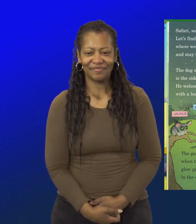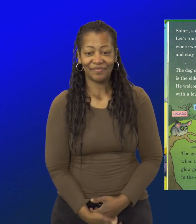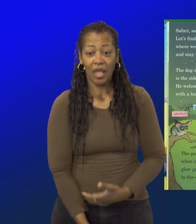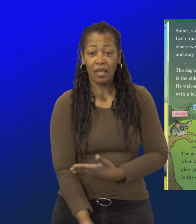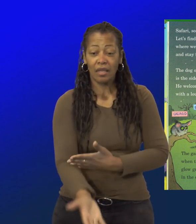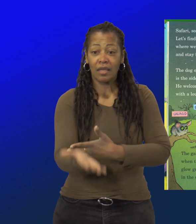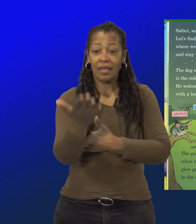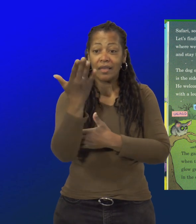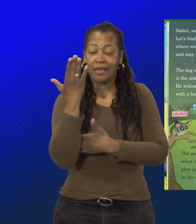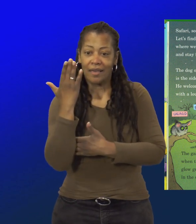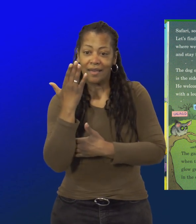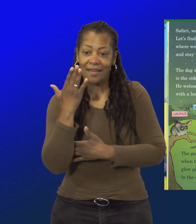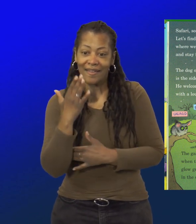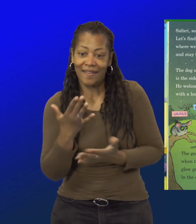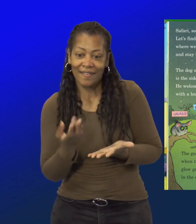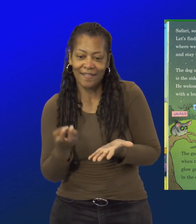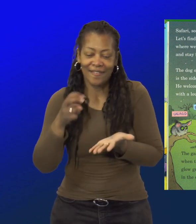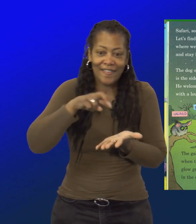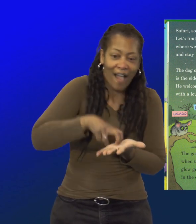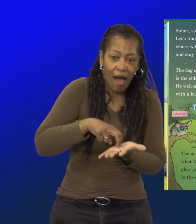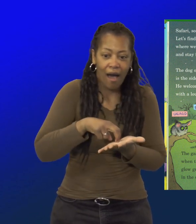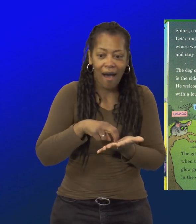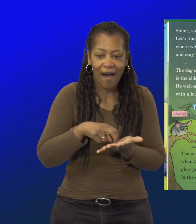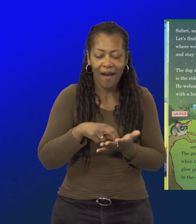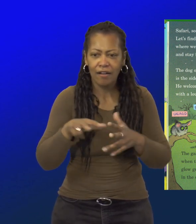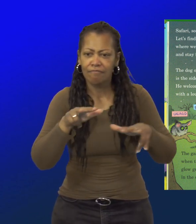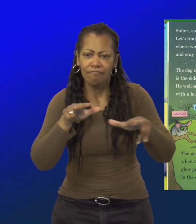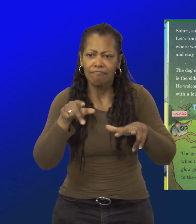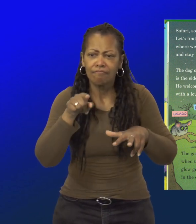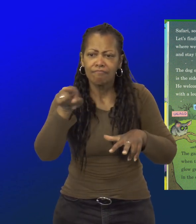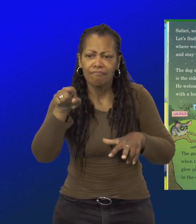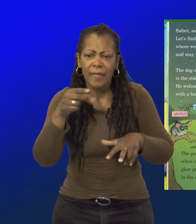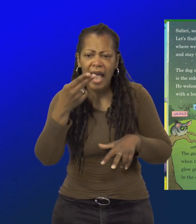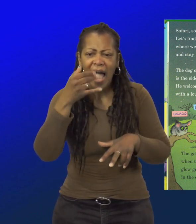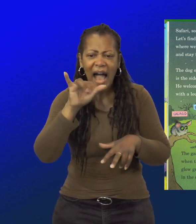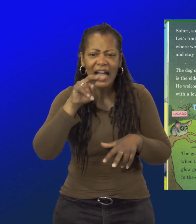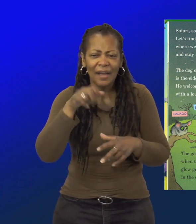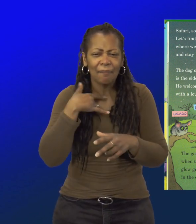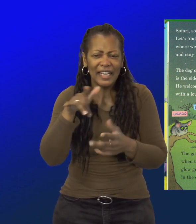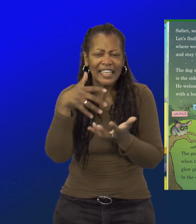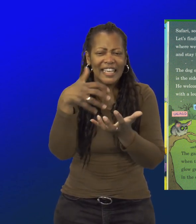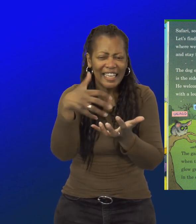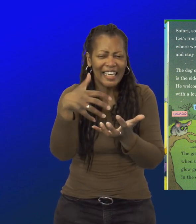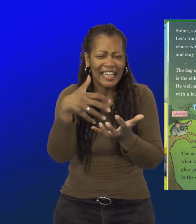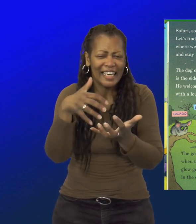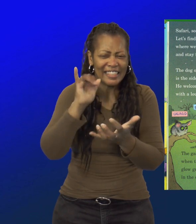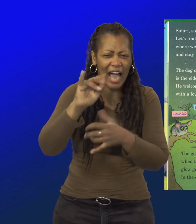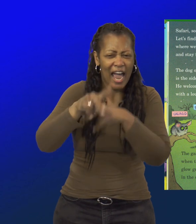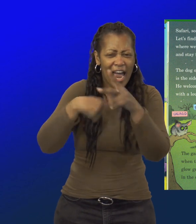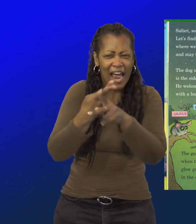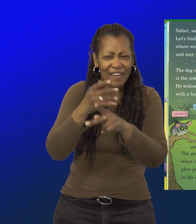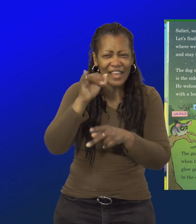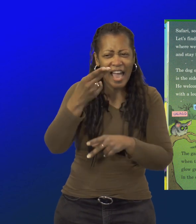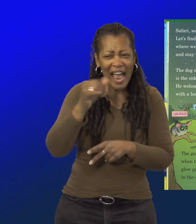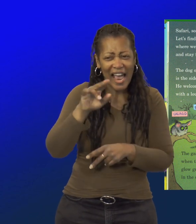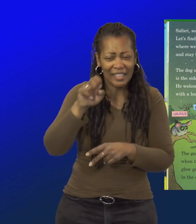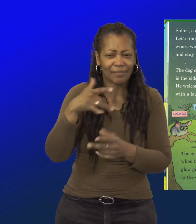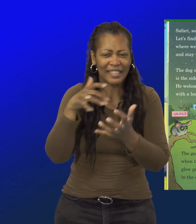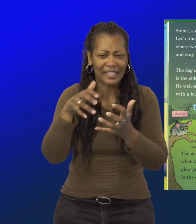They spot the hyena goes looking to eat the dead or dying a scavenger's